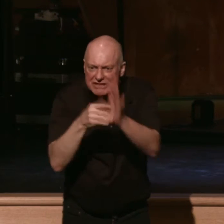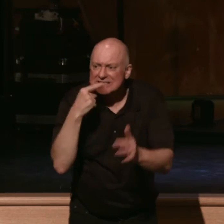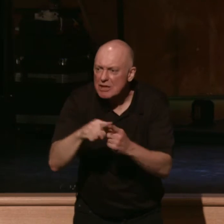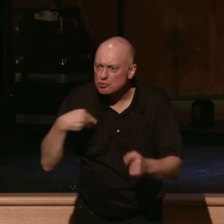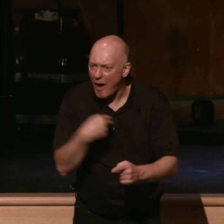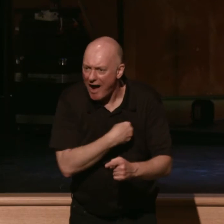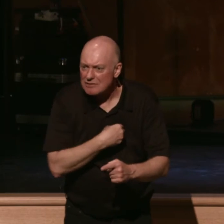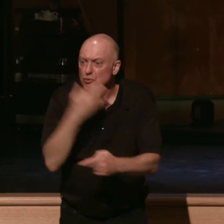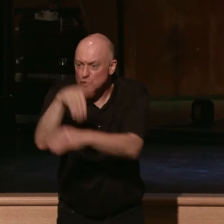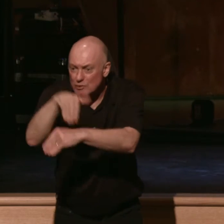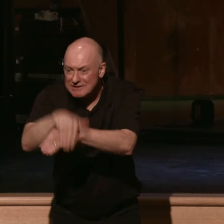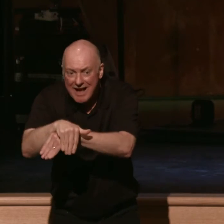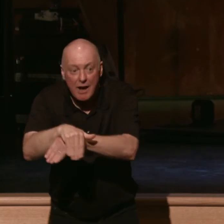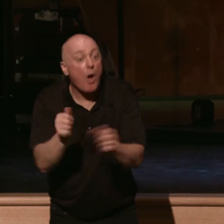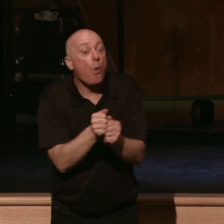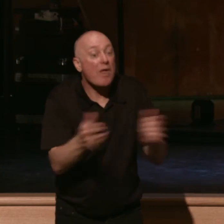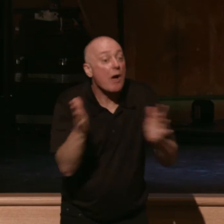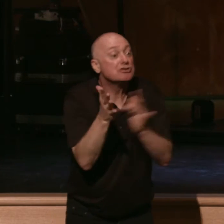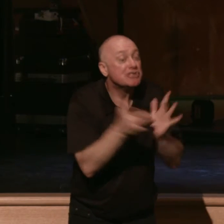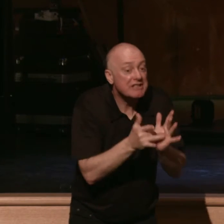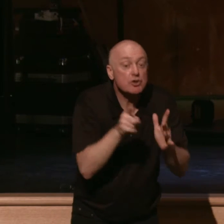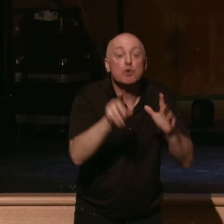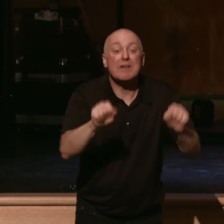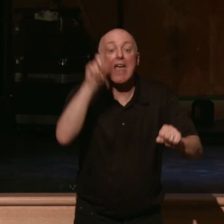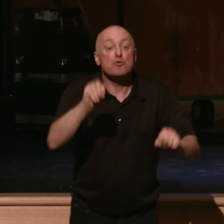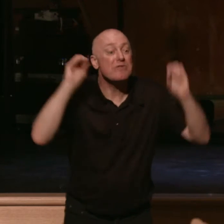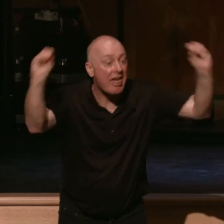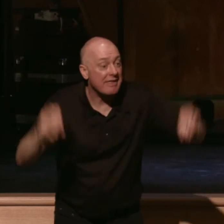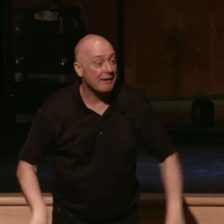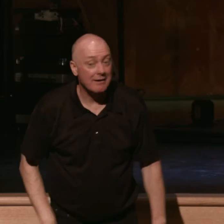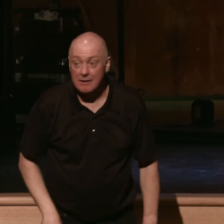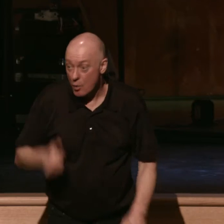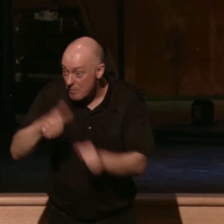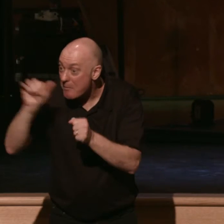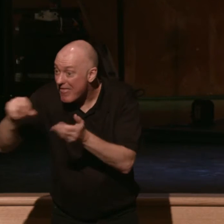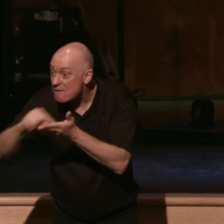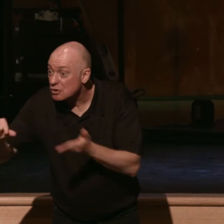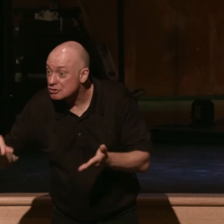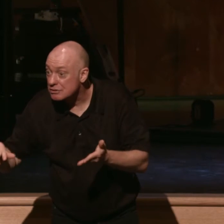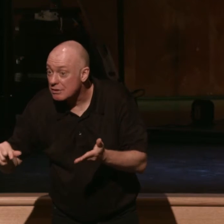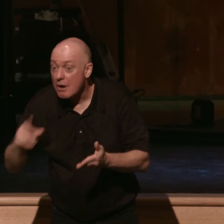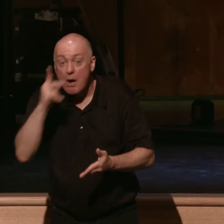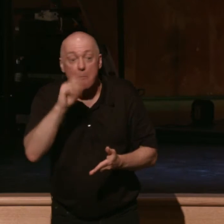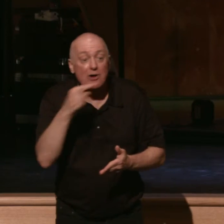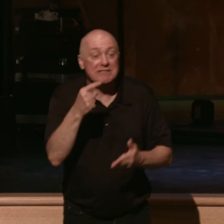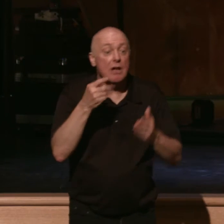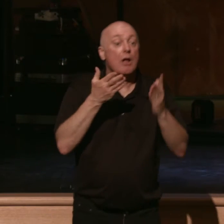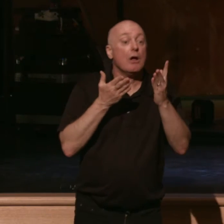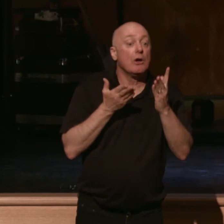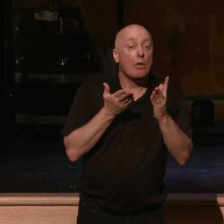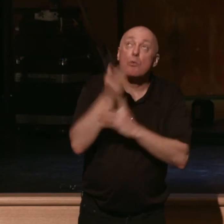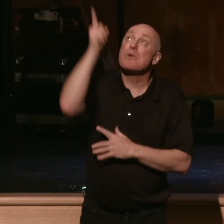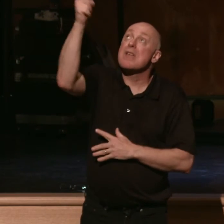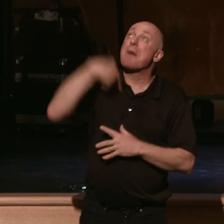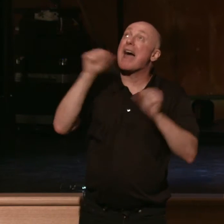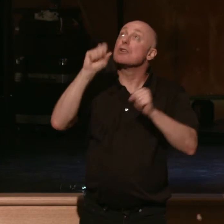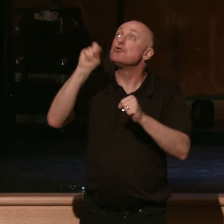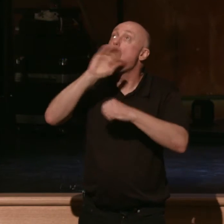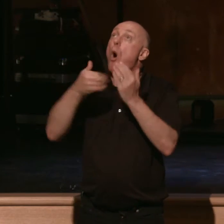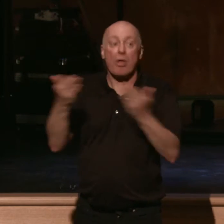tonight, apart from me, you can do nothing. Remember that verse? Paul says through him I can do all things. This is what I want